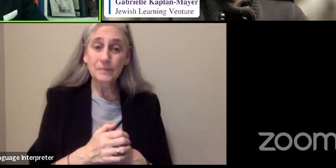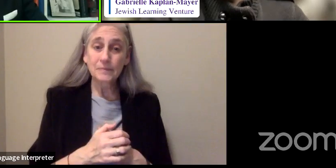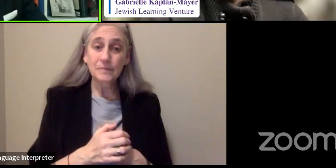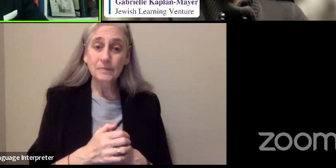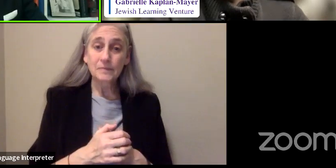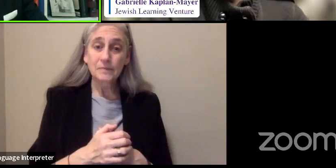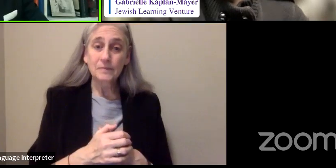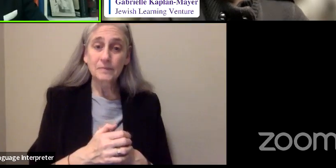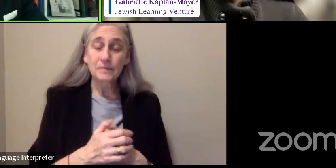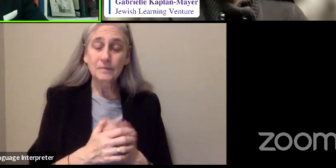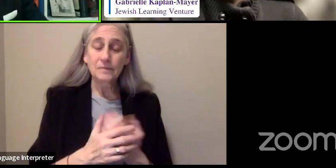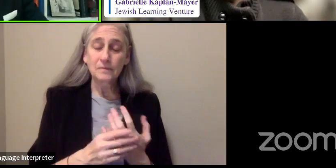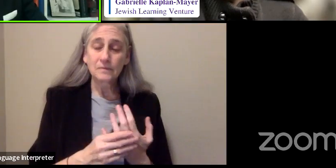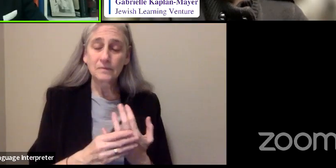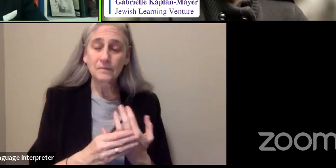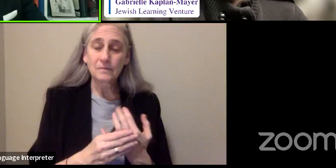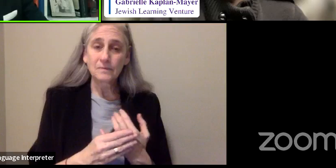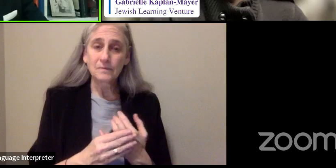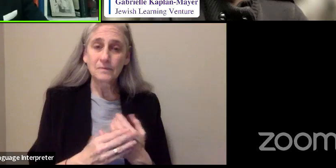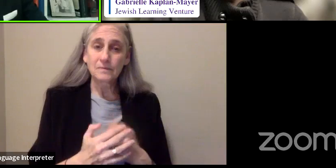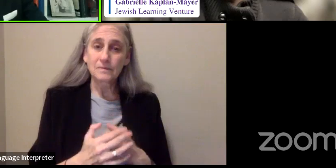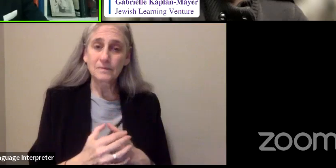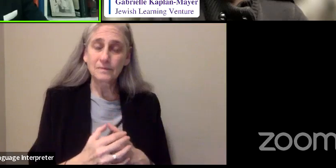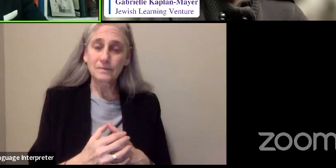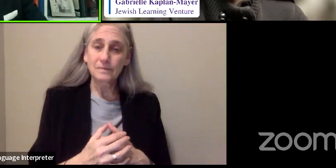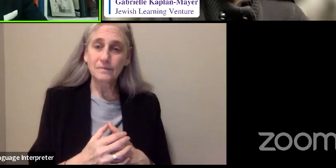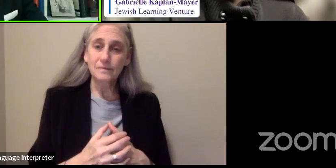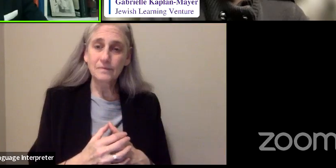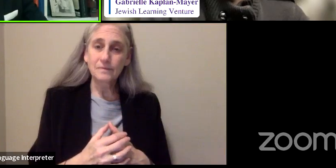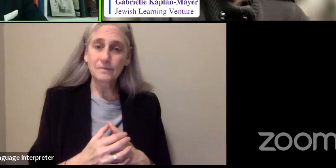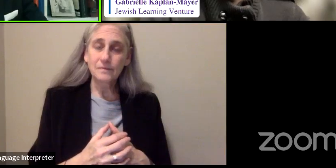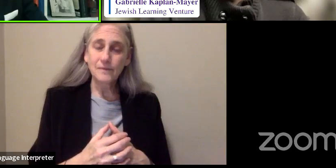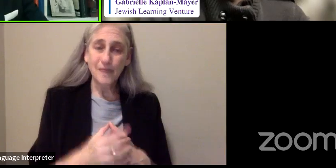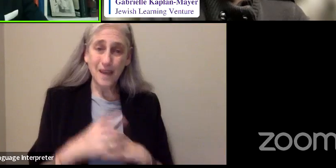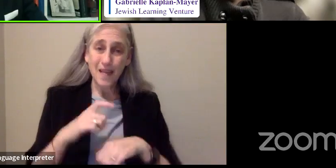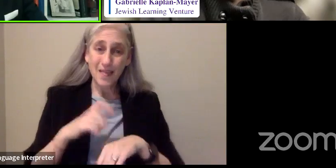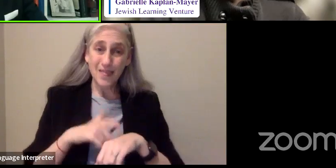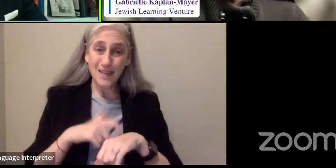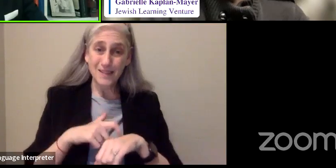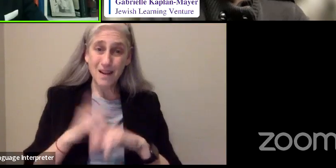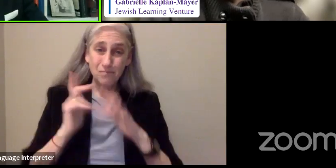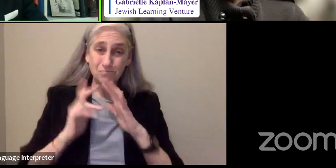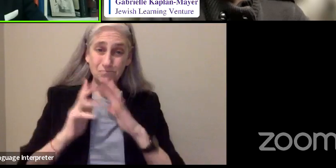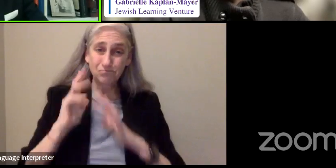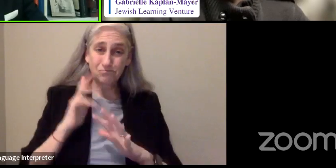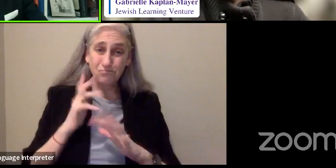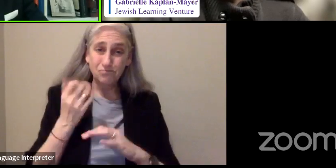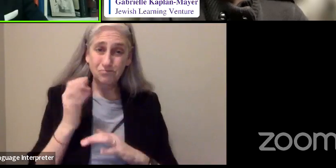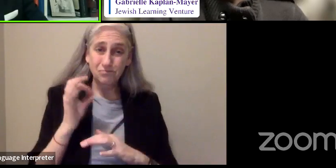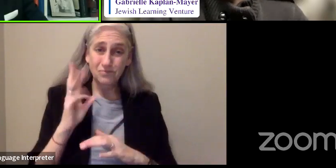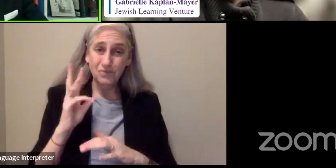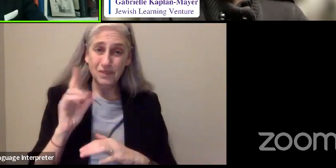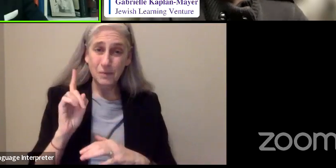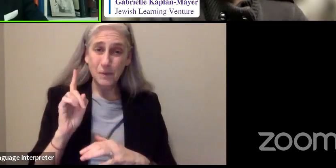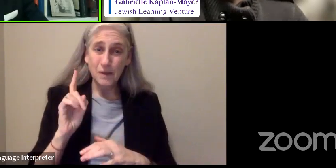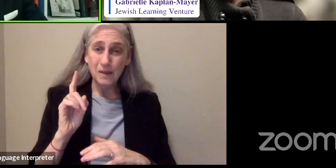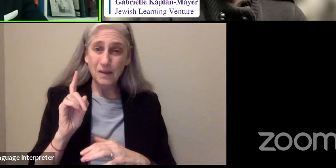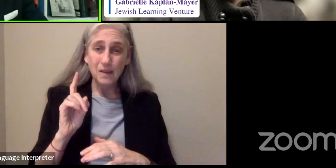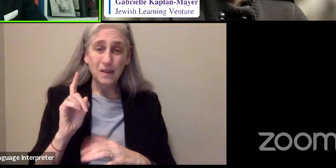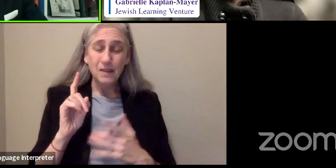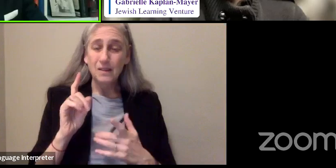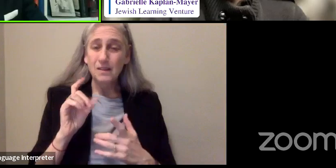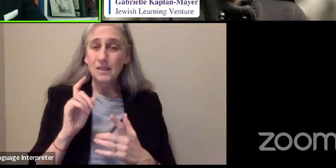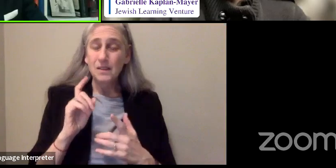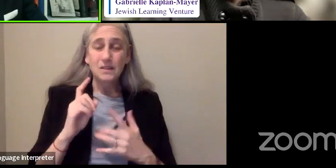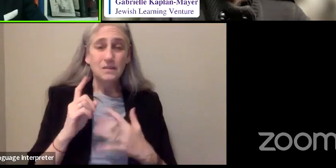And I was in such a state of aggravation